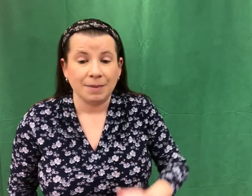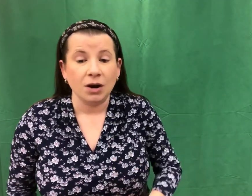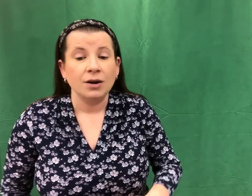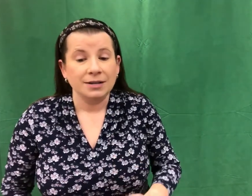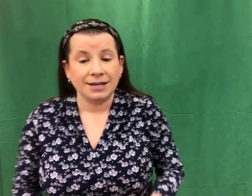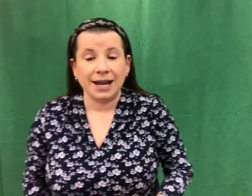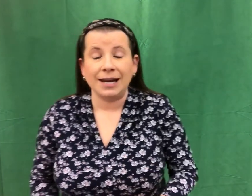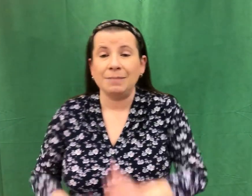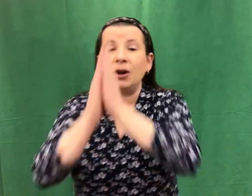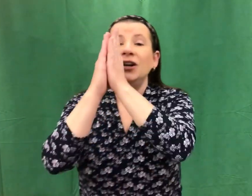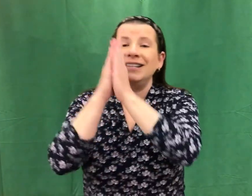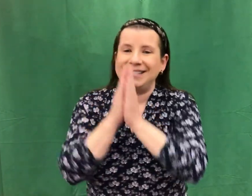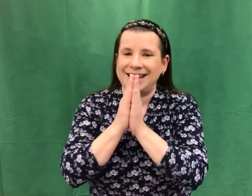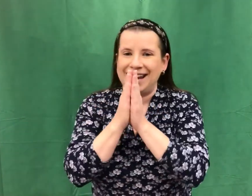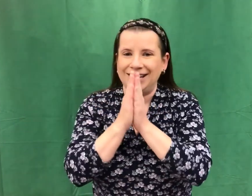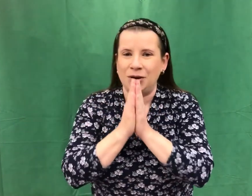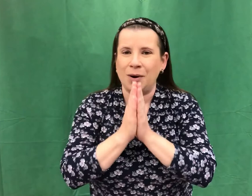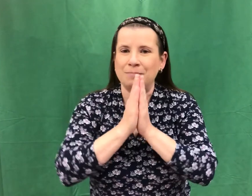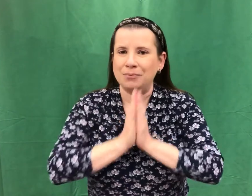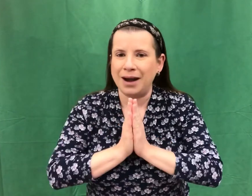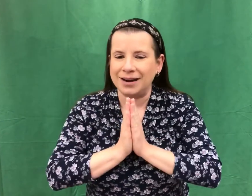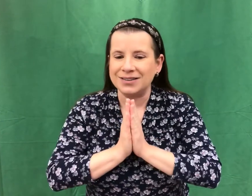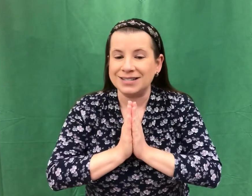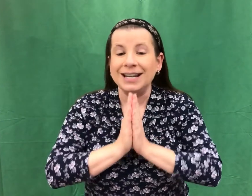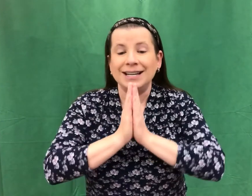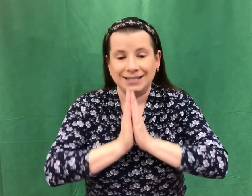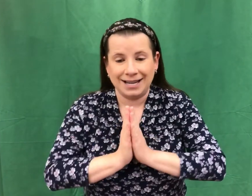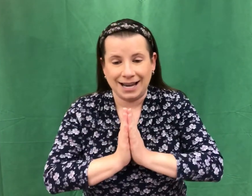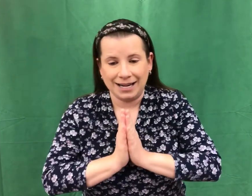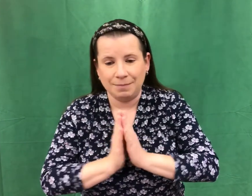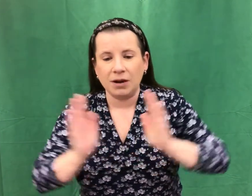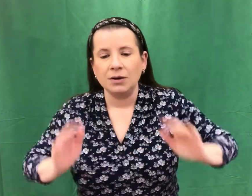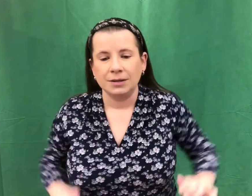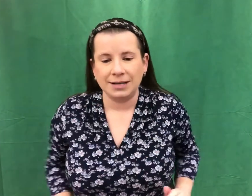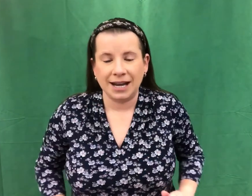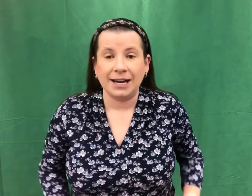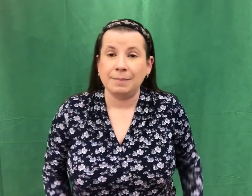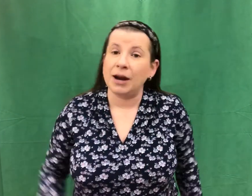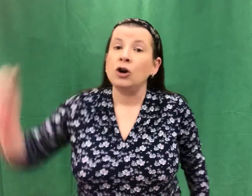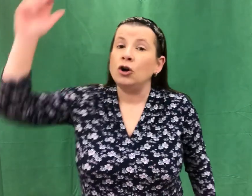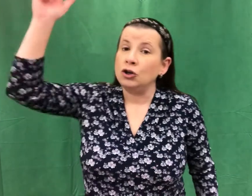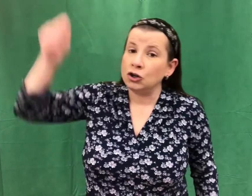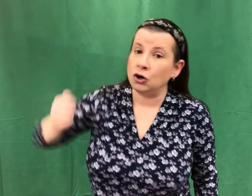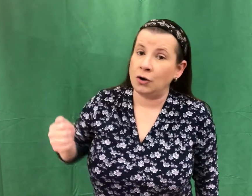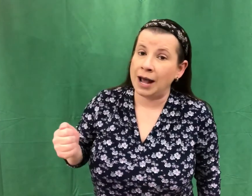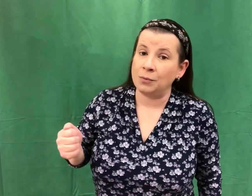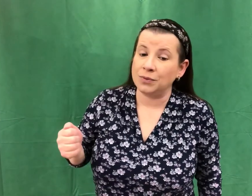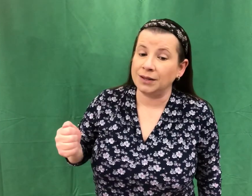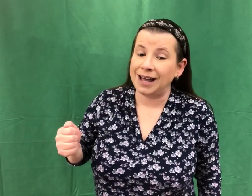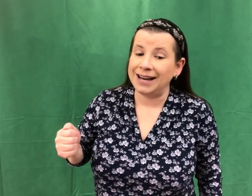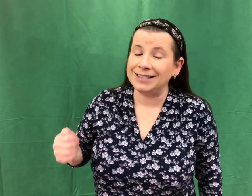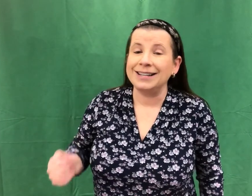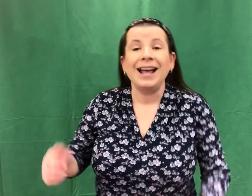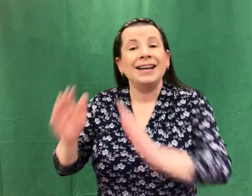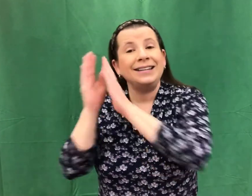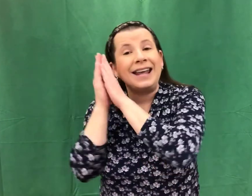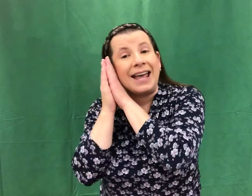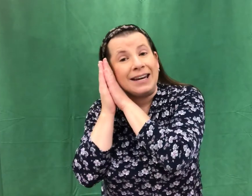bear, teddy bear, say your prayers. Teddy bear, teddy bear, turn out the light. Teddy